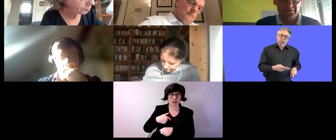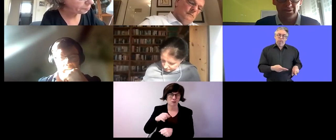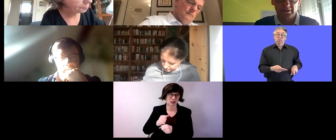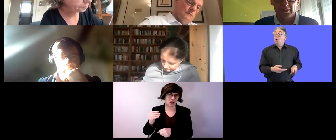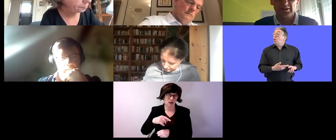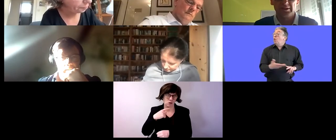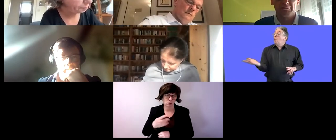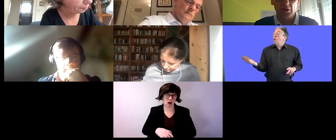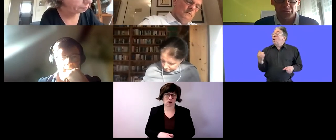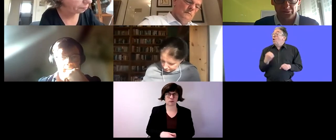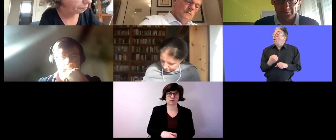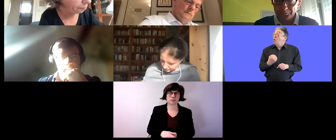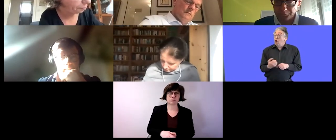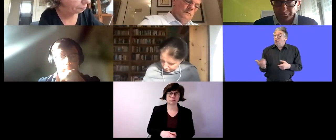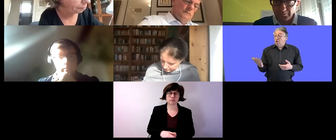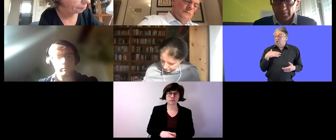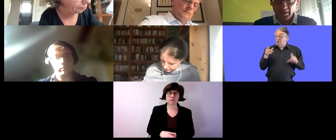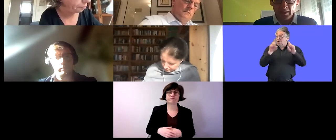companies in flanders